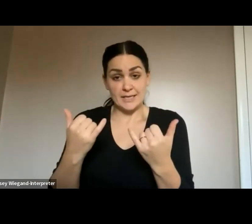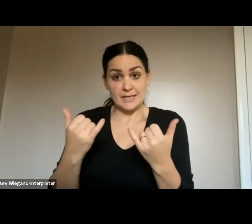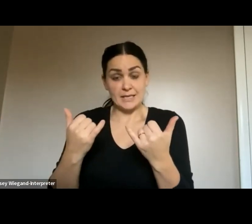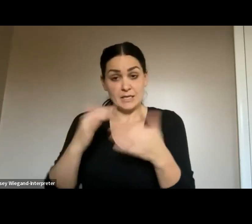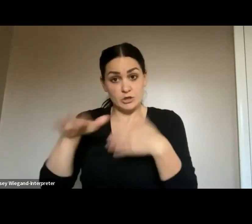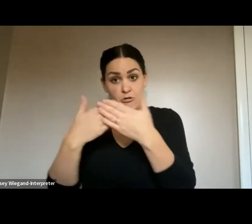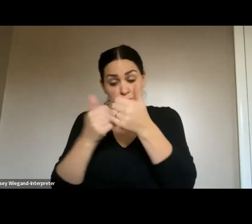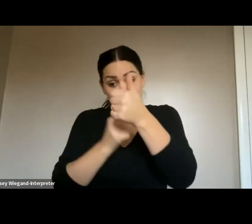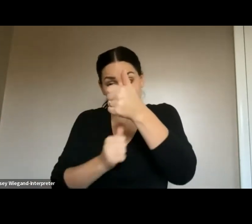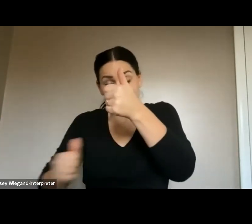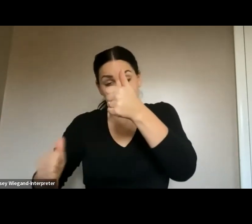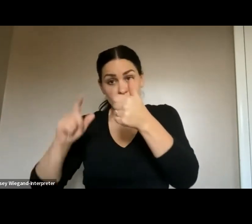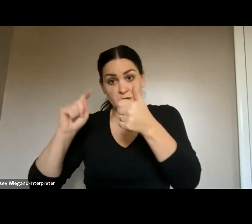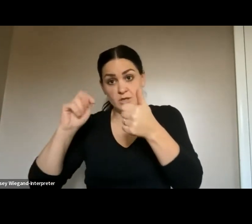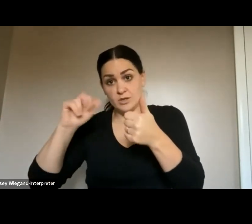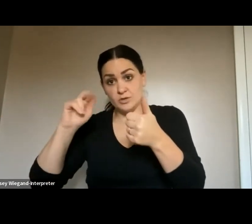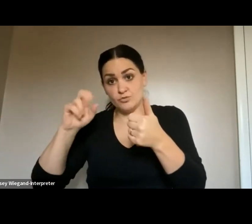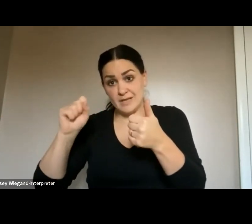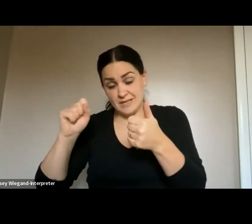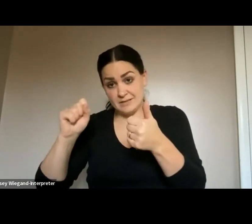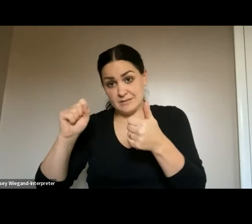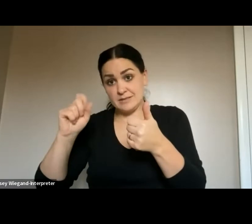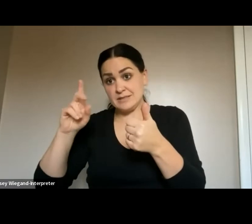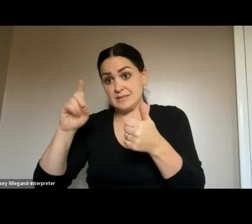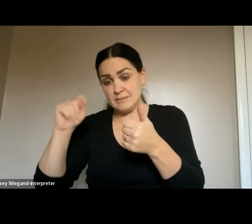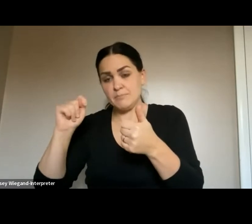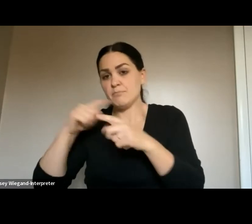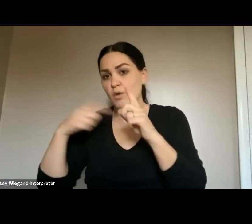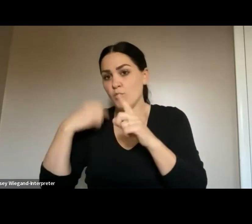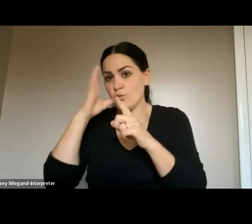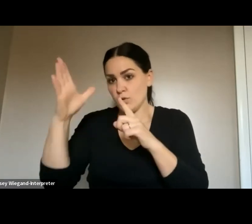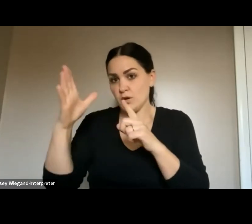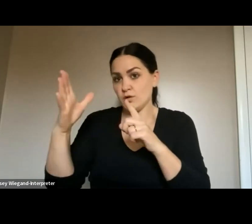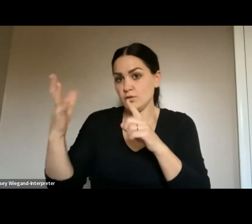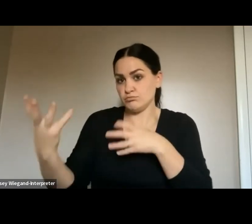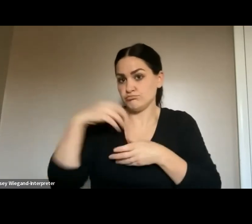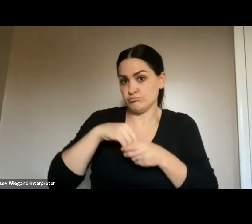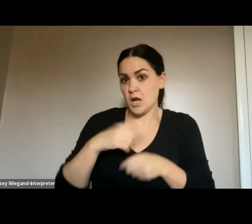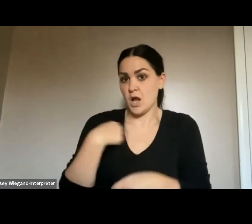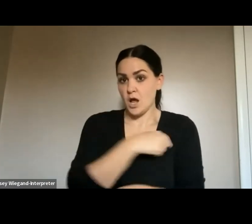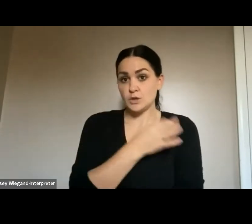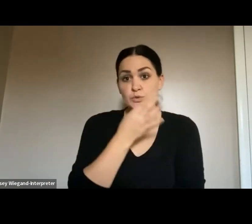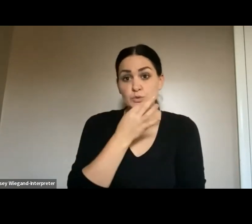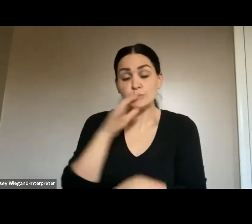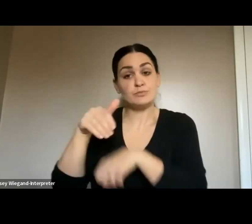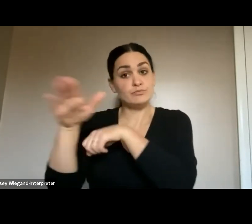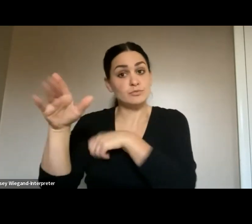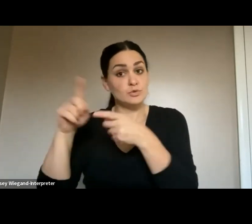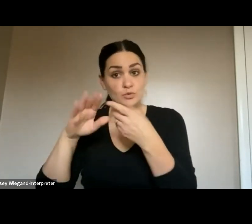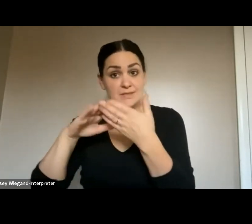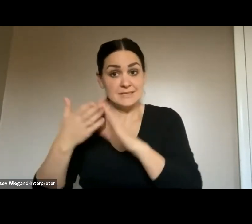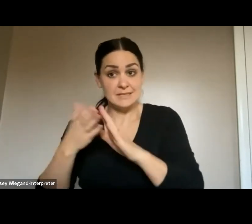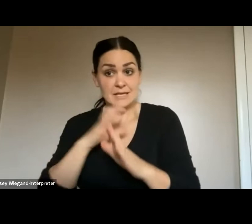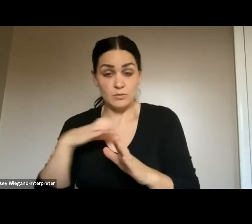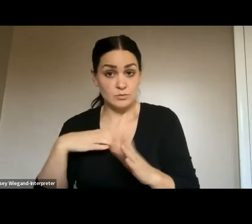trans dev. that is going to come to us. The portion that's going to be going to city council is your request for the providers. As